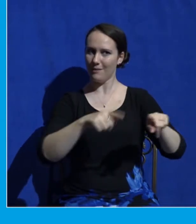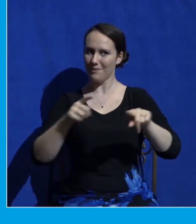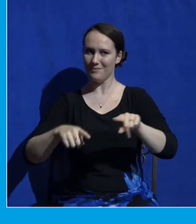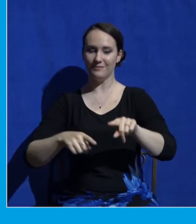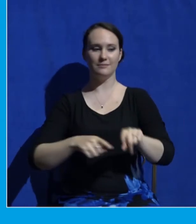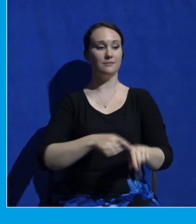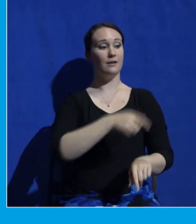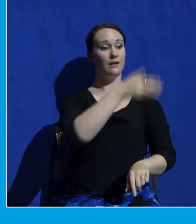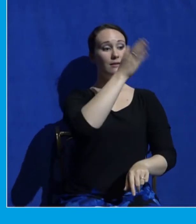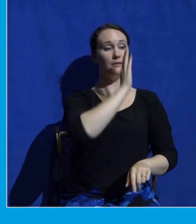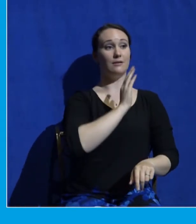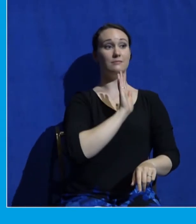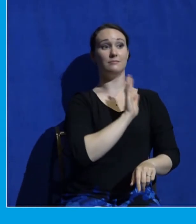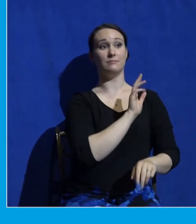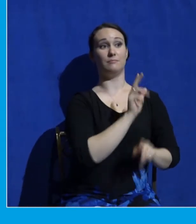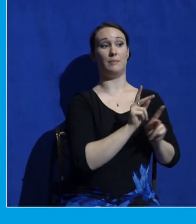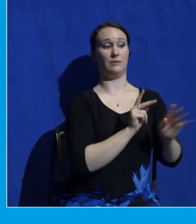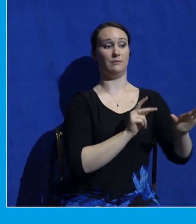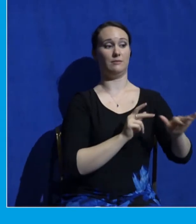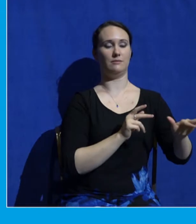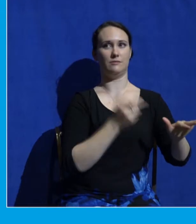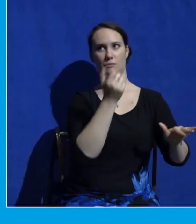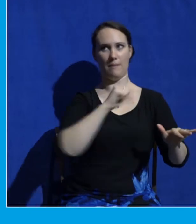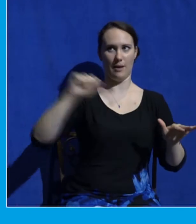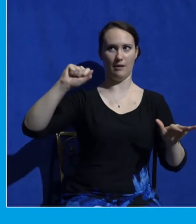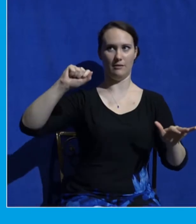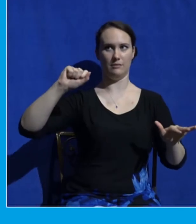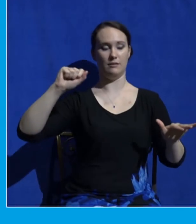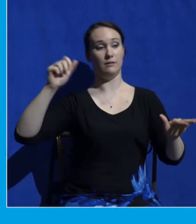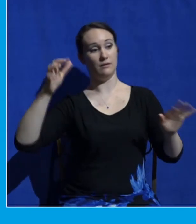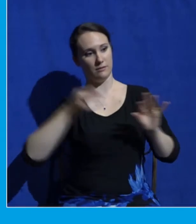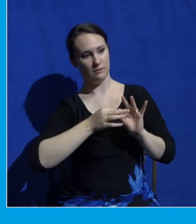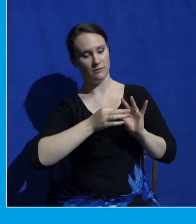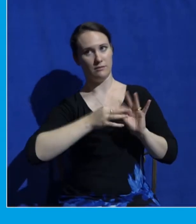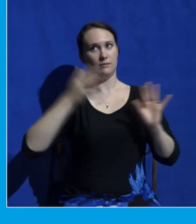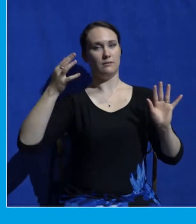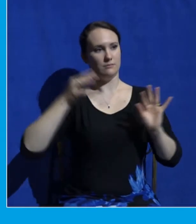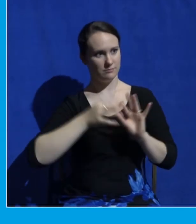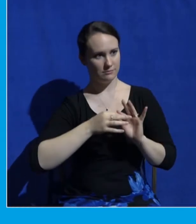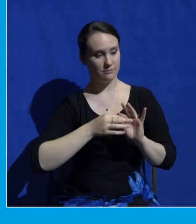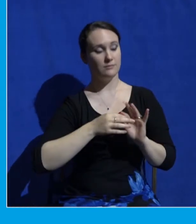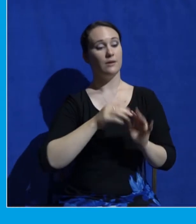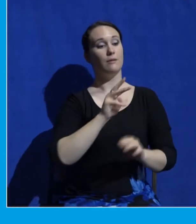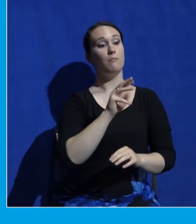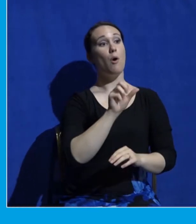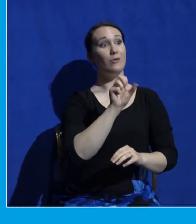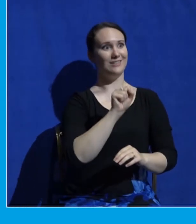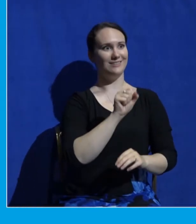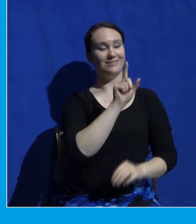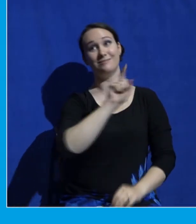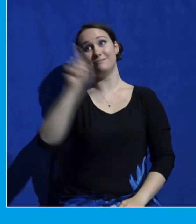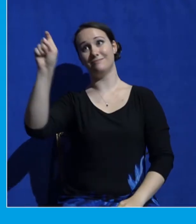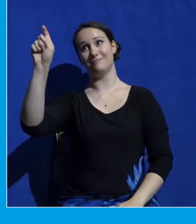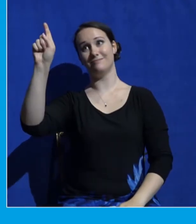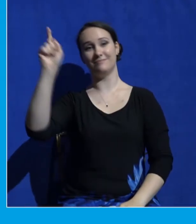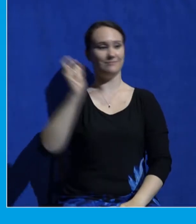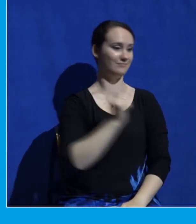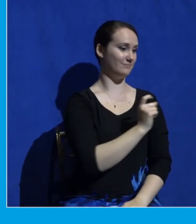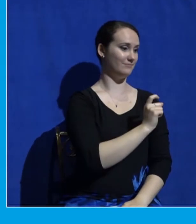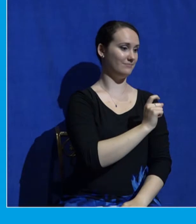rebelling against God's word. soon as it was given, Moses goes down and then back up the mountain to meet with God. And we read this in